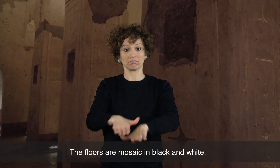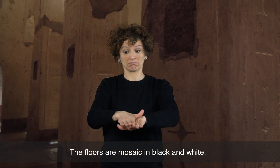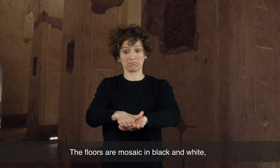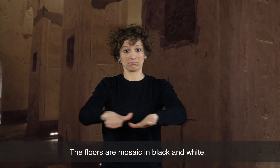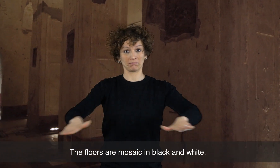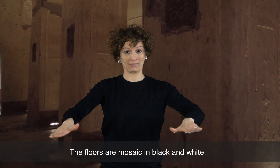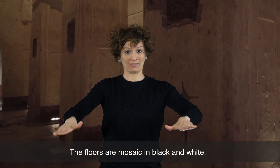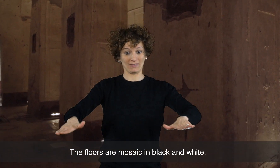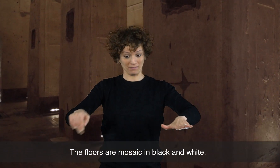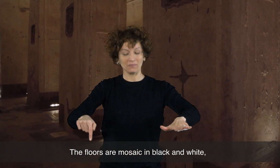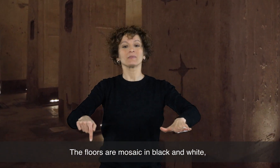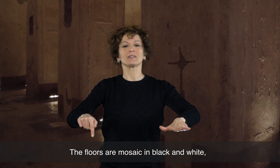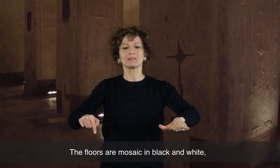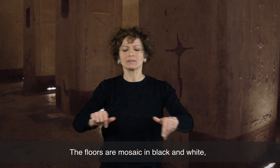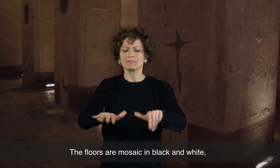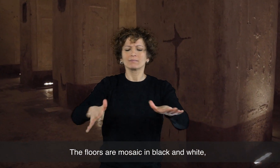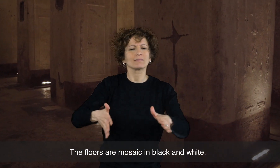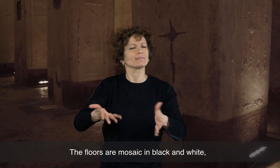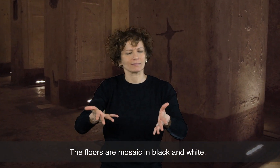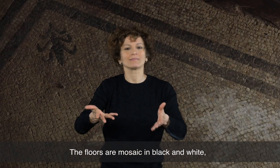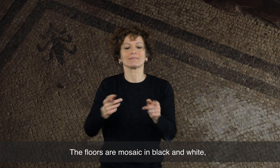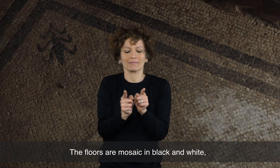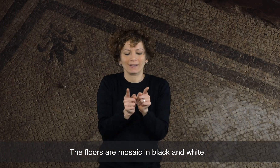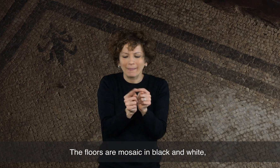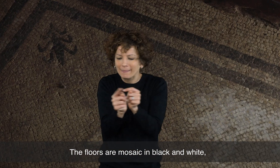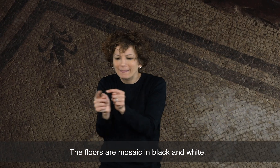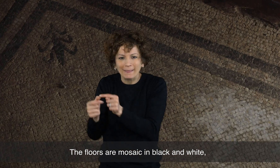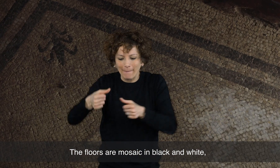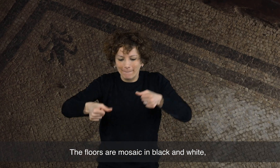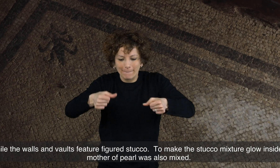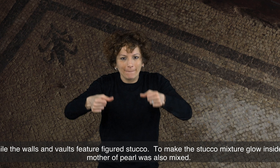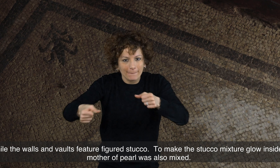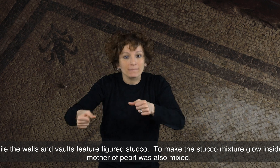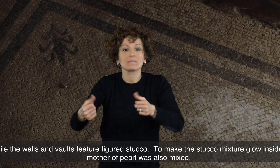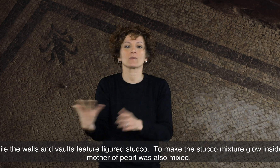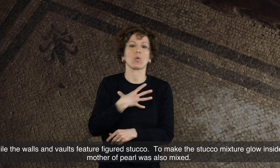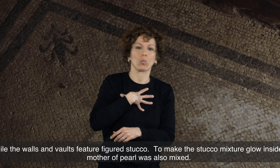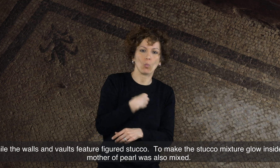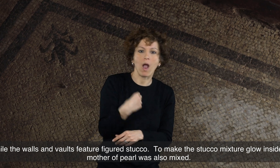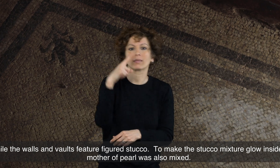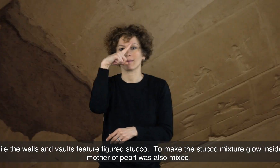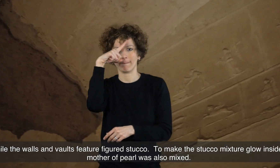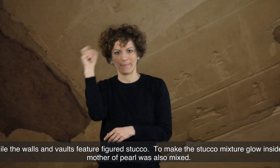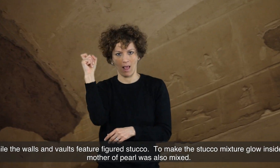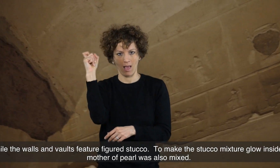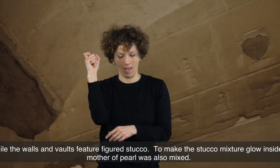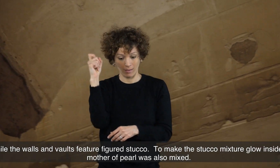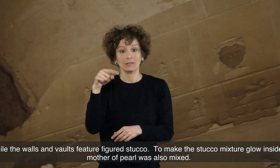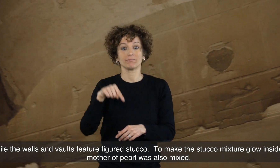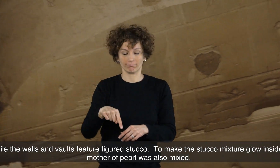The floors are mosaic in black and white, while the walls and the vaults